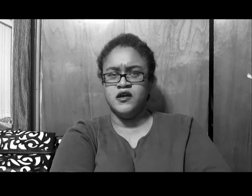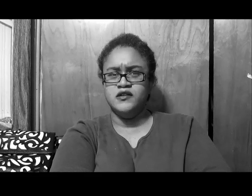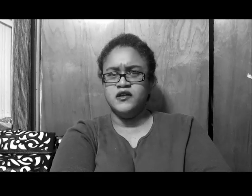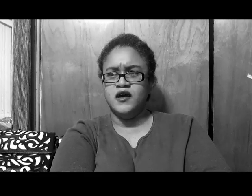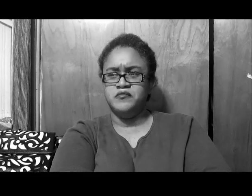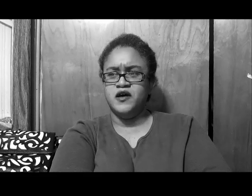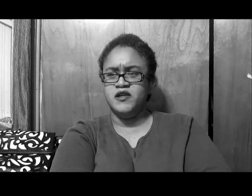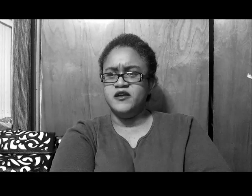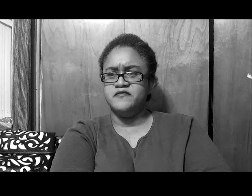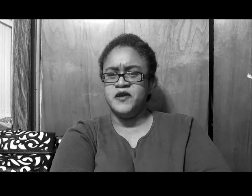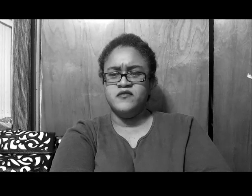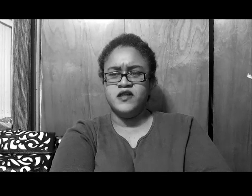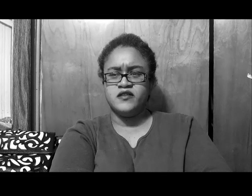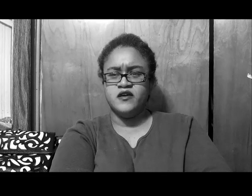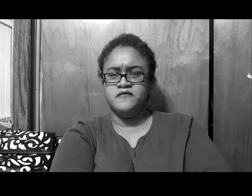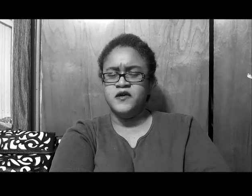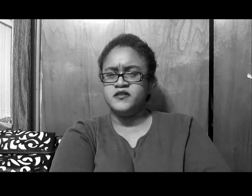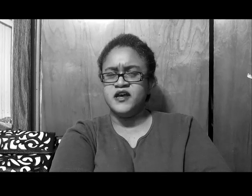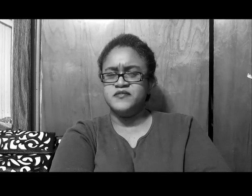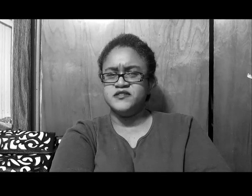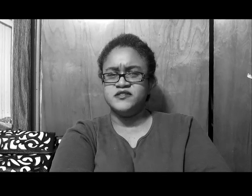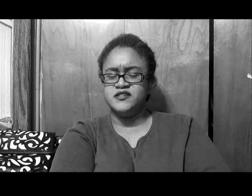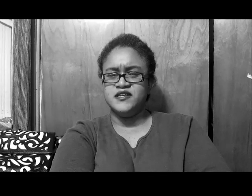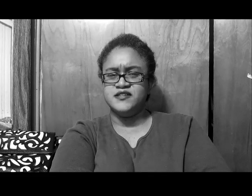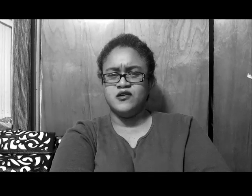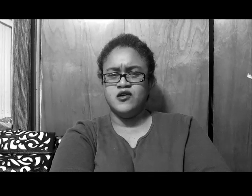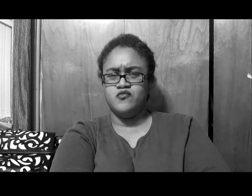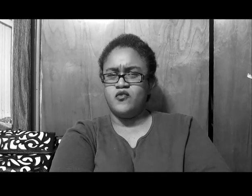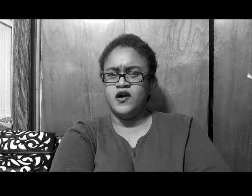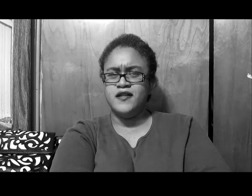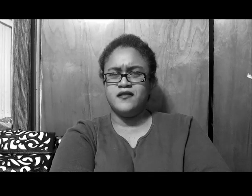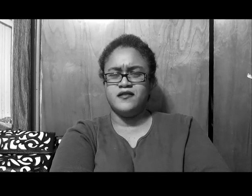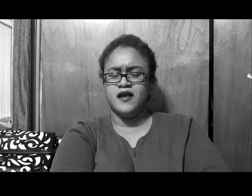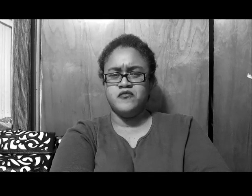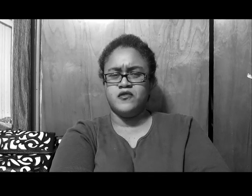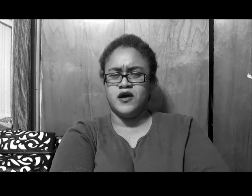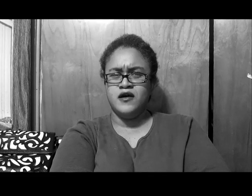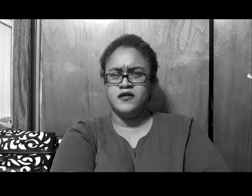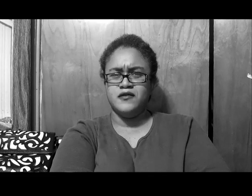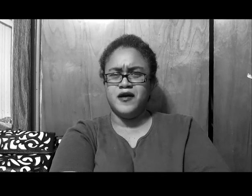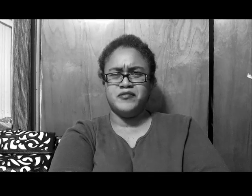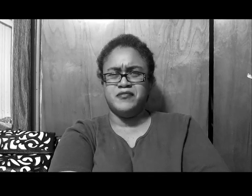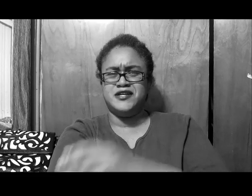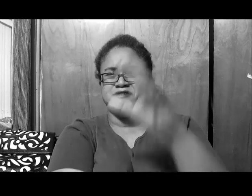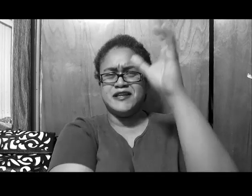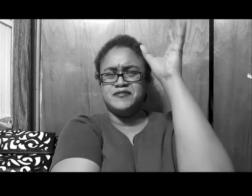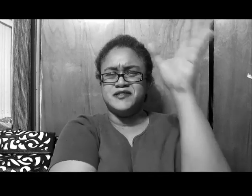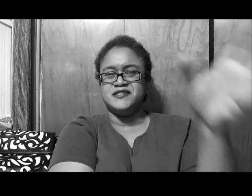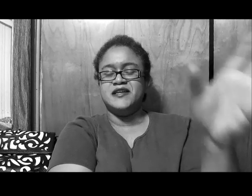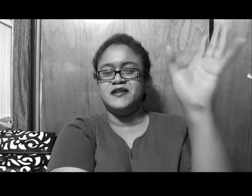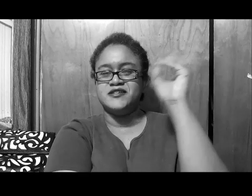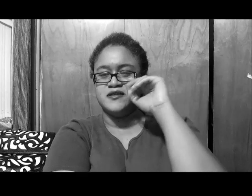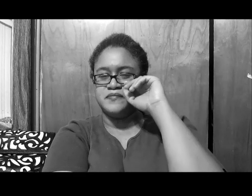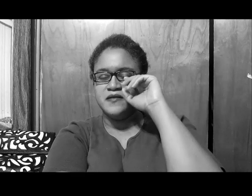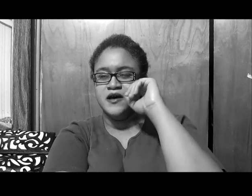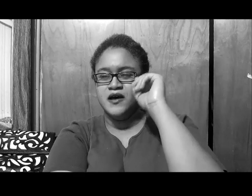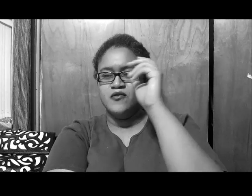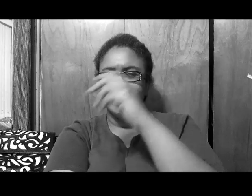and, I'm like, wait, like, the fun type of, what, huh, I'm just, I'm just saying like, what,